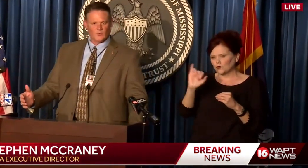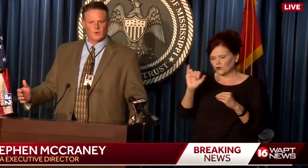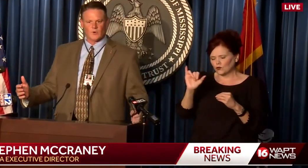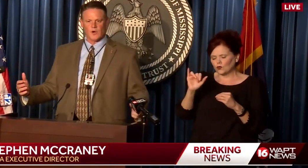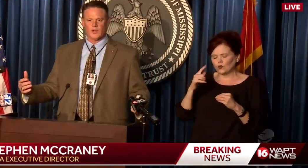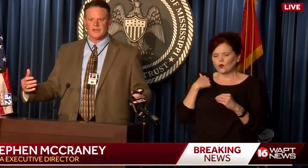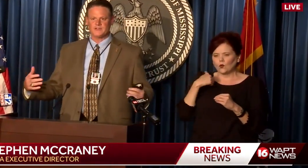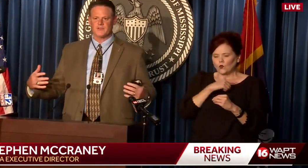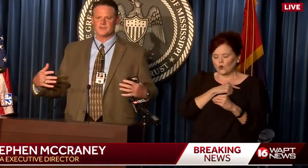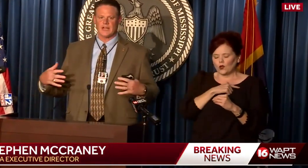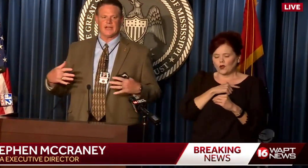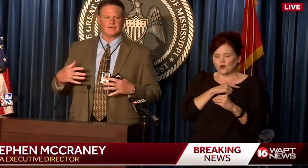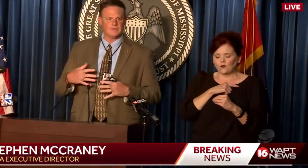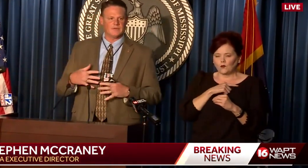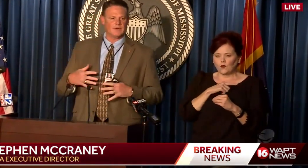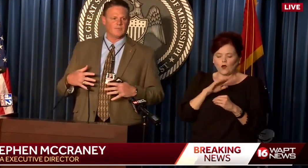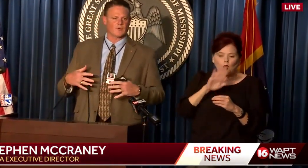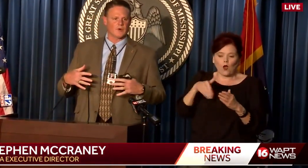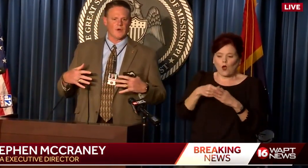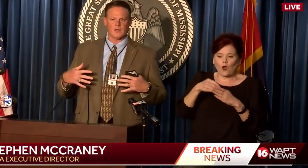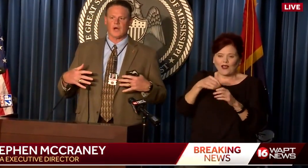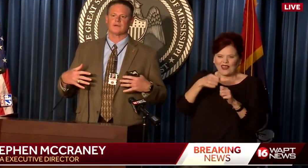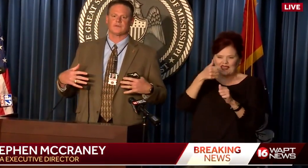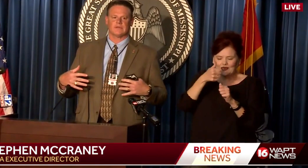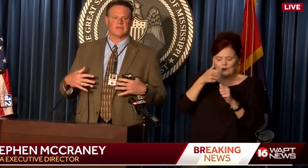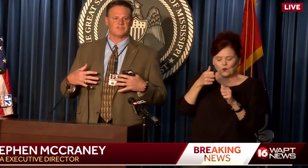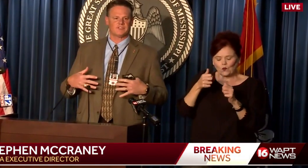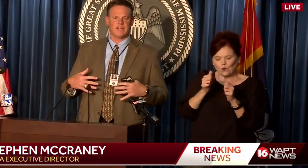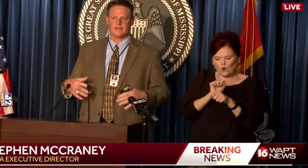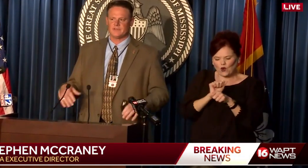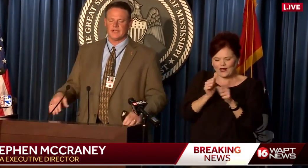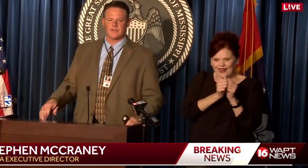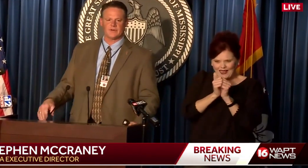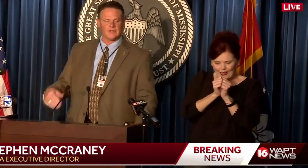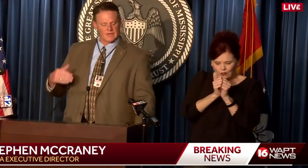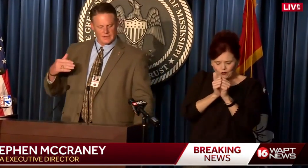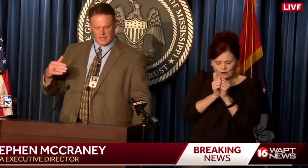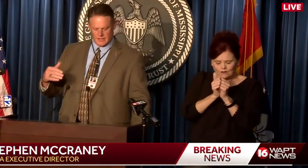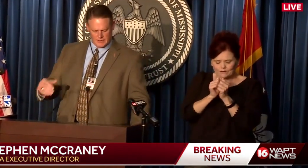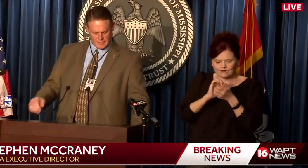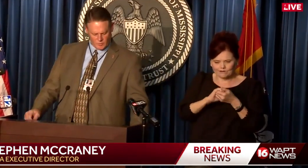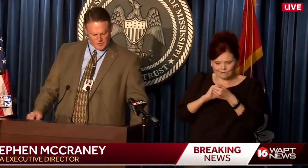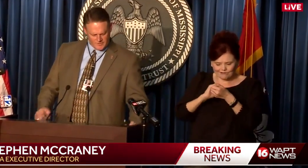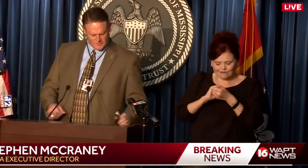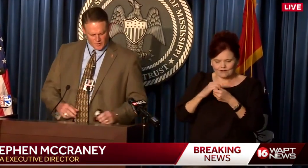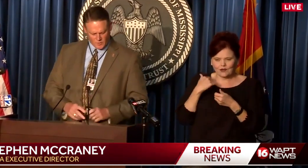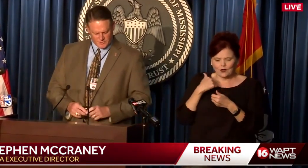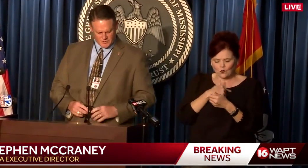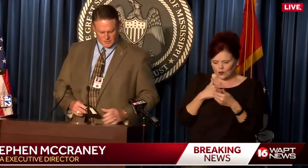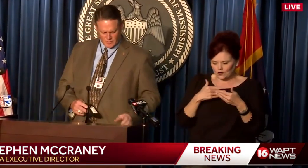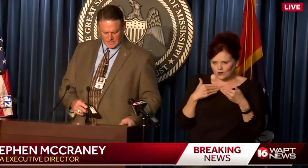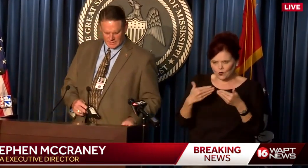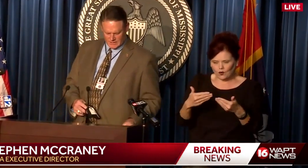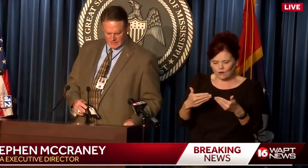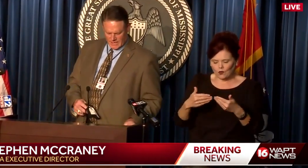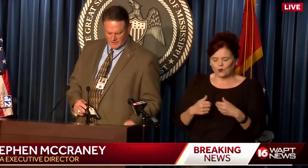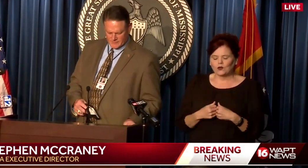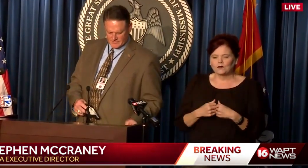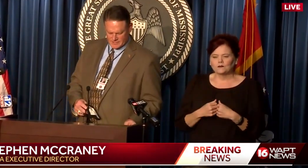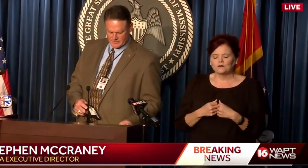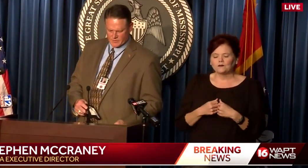all in each other's lane, but we're all locked, steady together, and we're moving forward. So